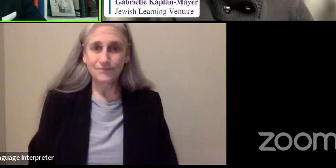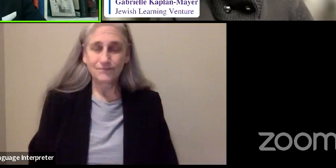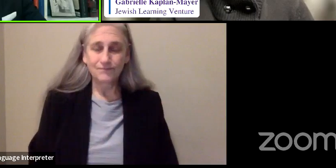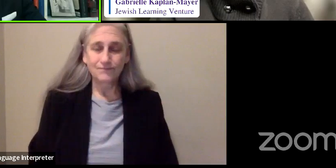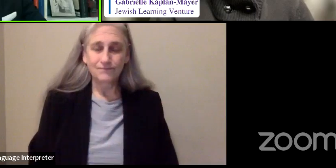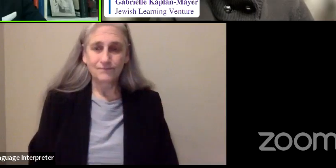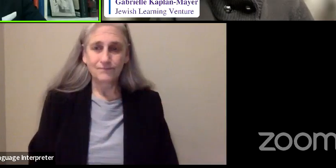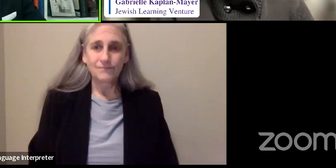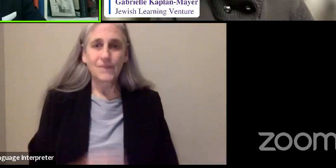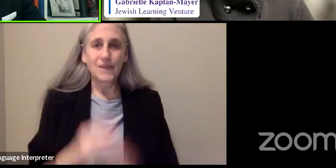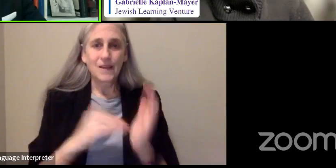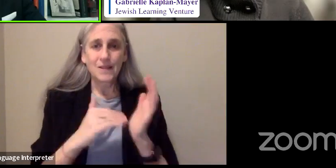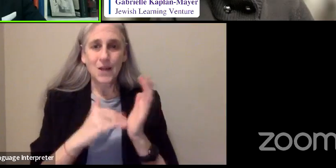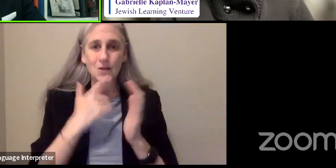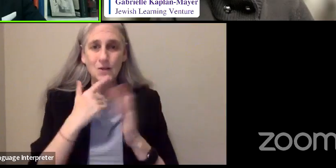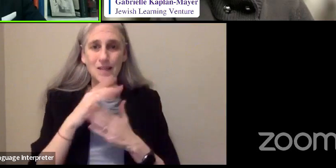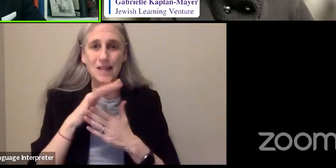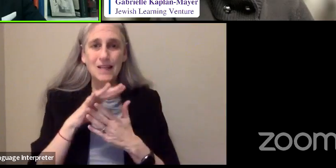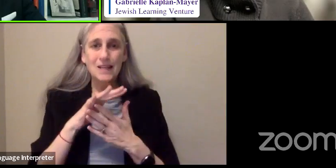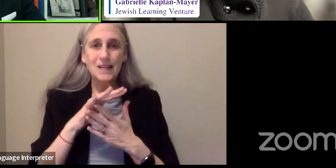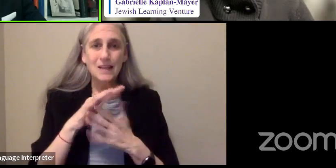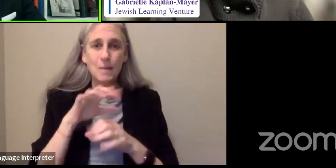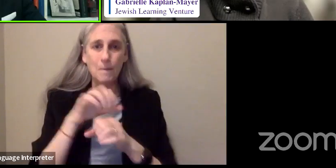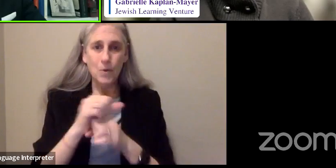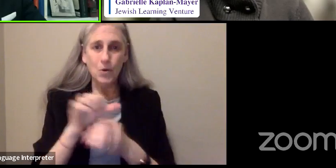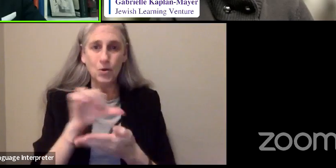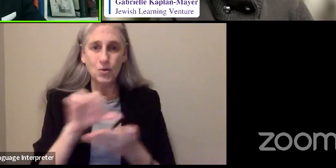He said, I'll schedule a surgery for tomorrow.